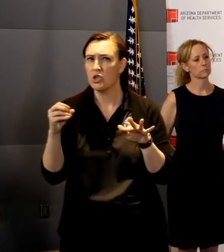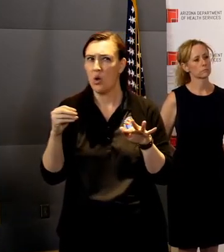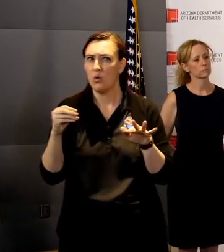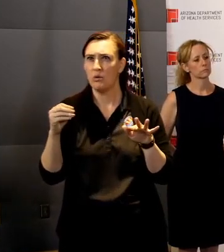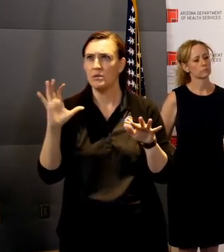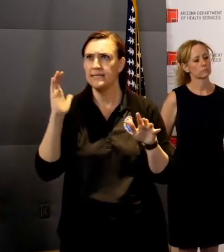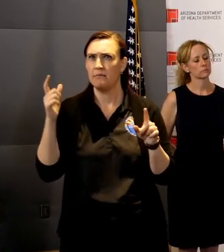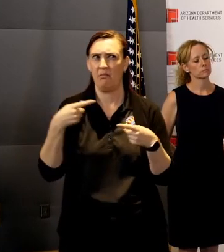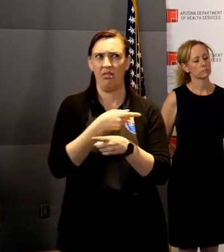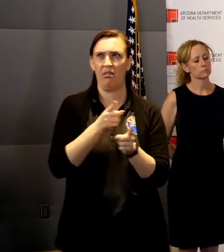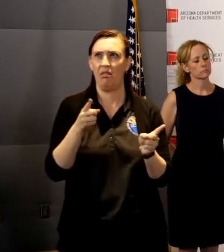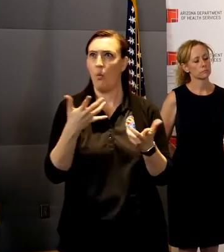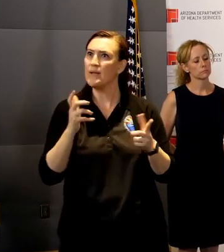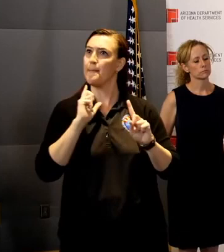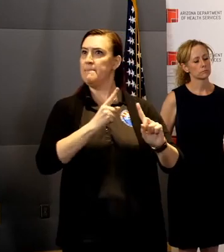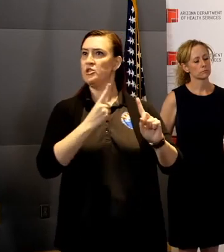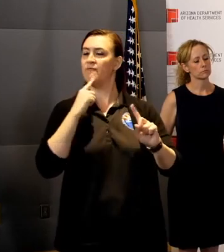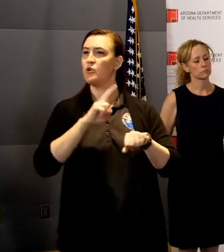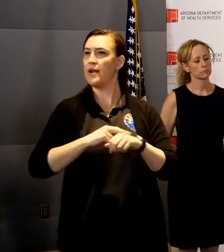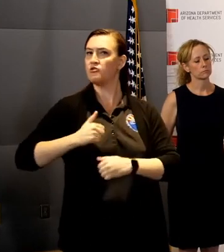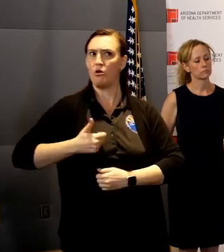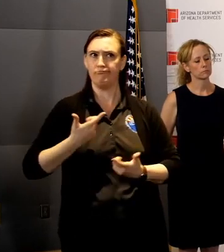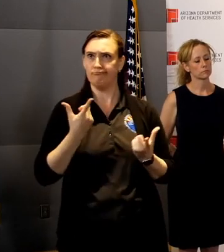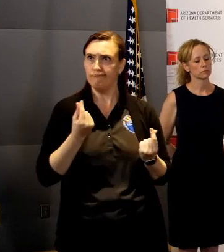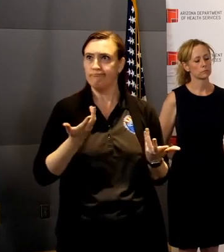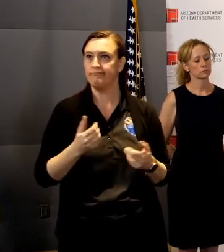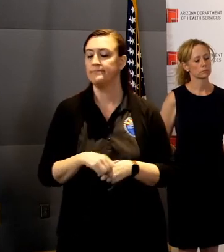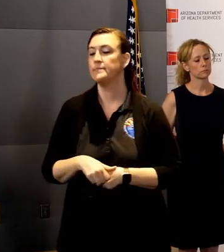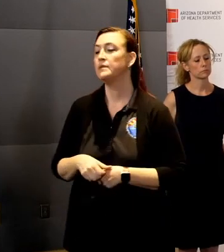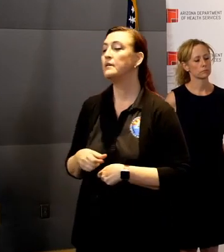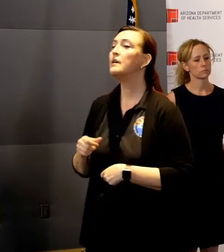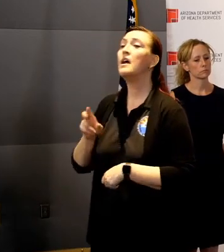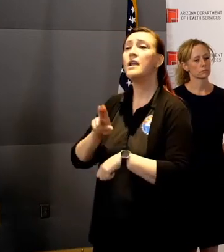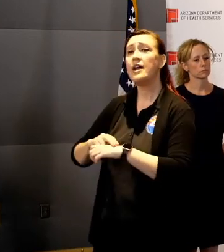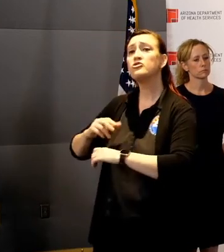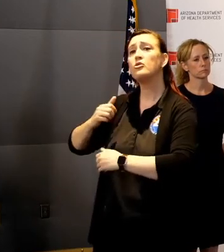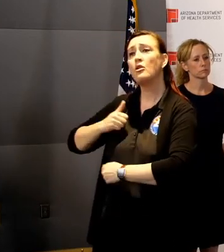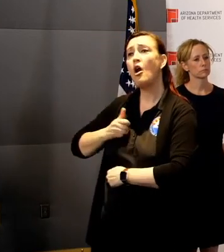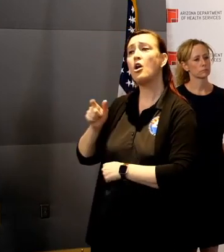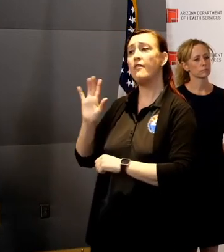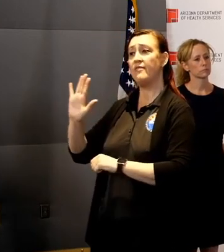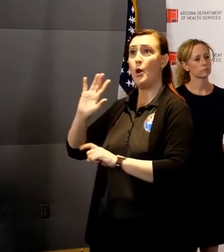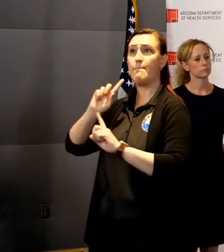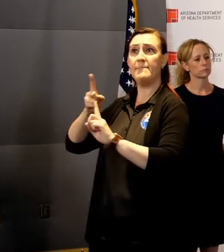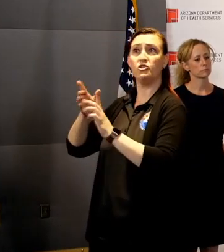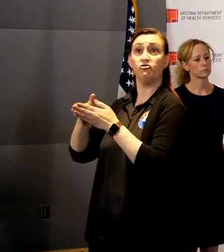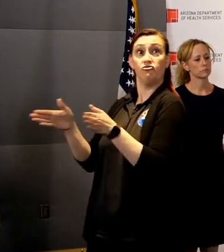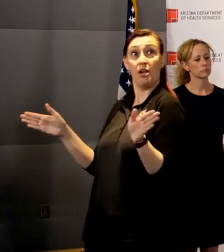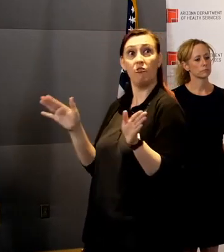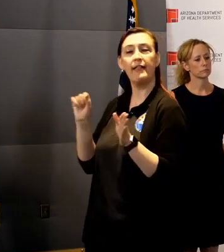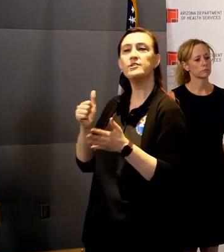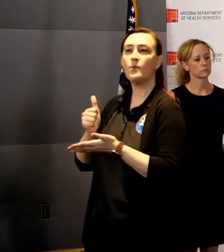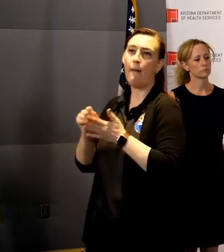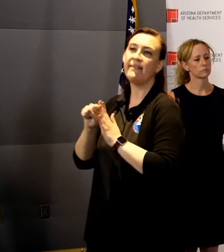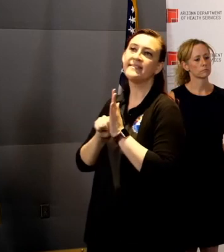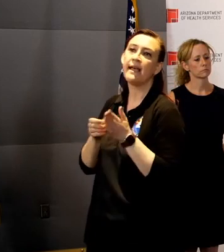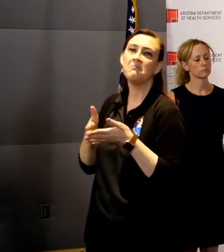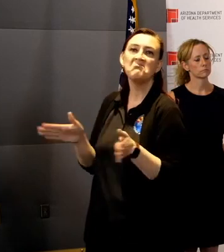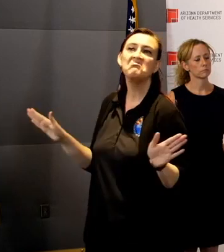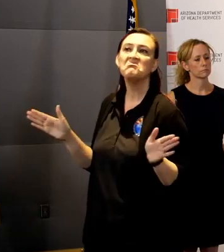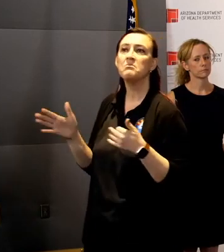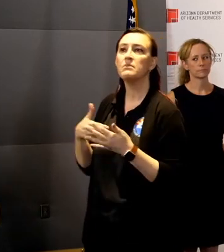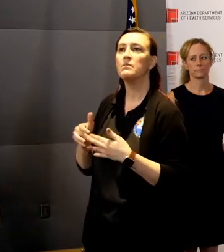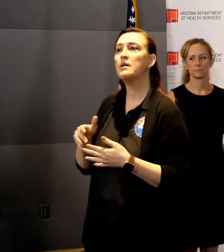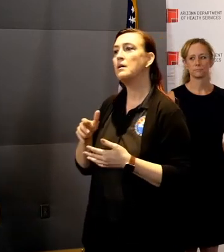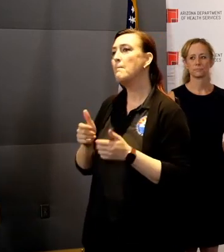of the Guard? Well, the mission of the National Guard is to help the state in its times of greatest need, depending on what